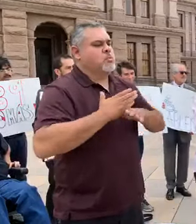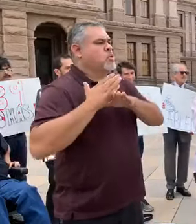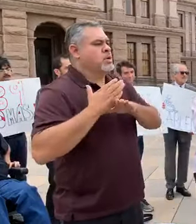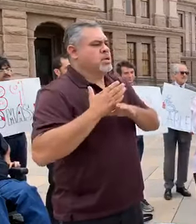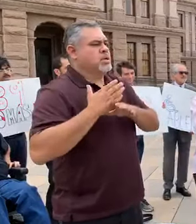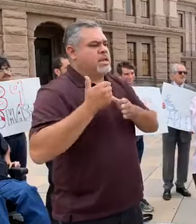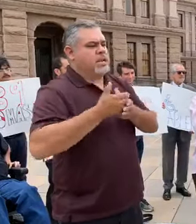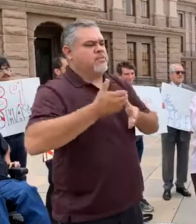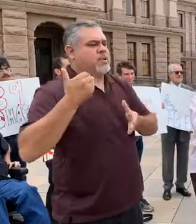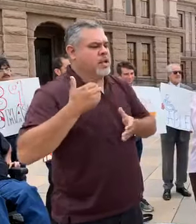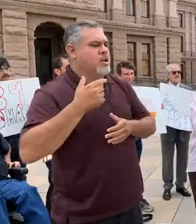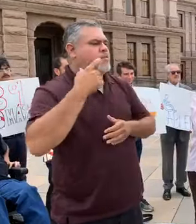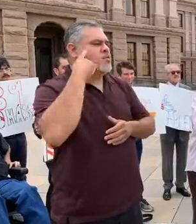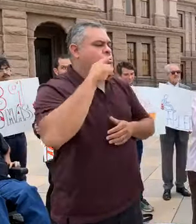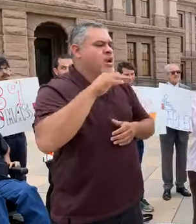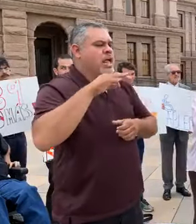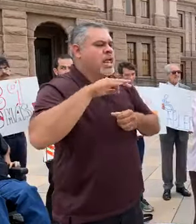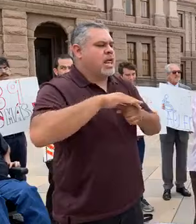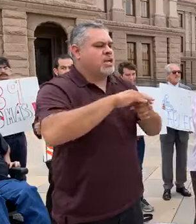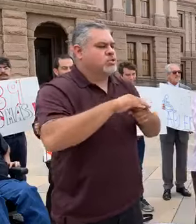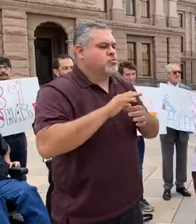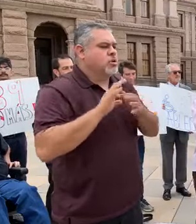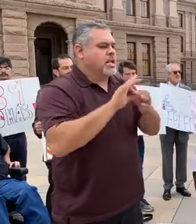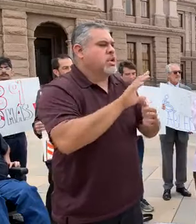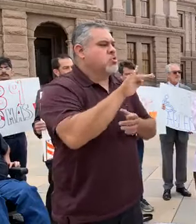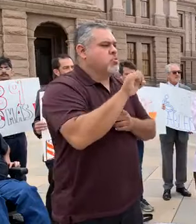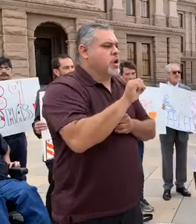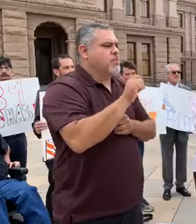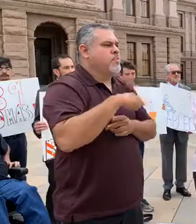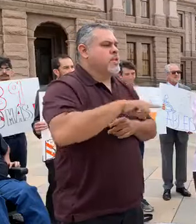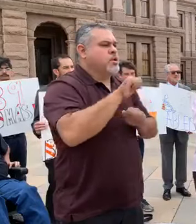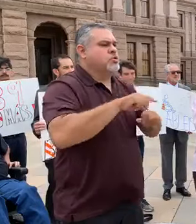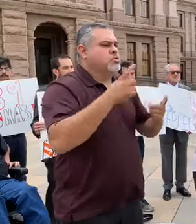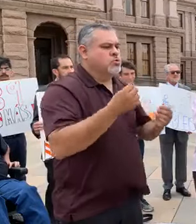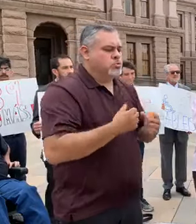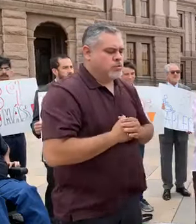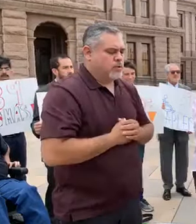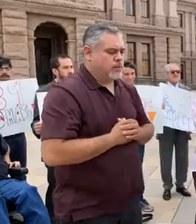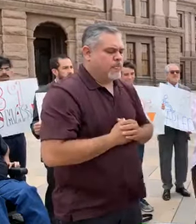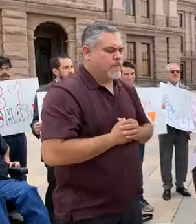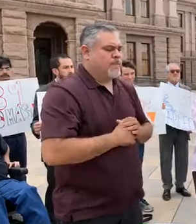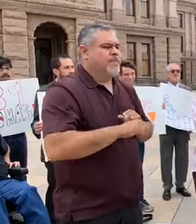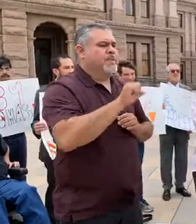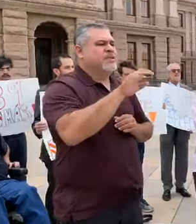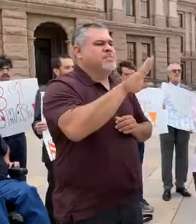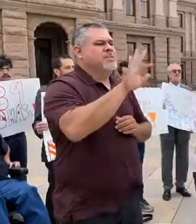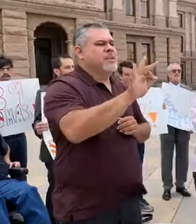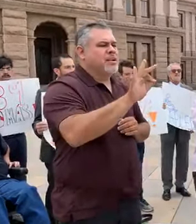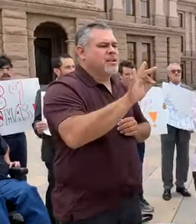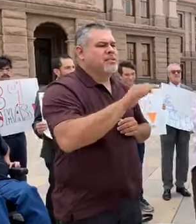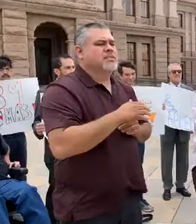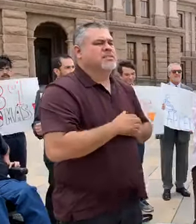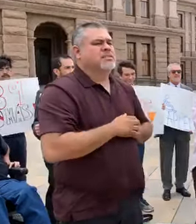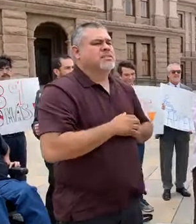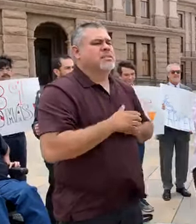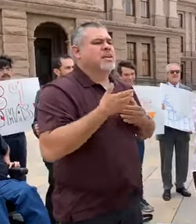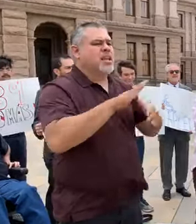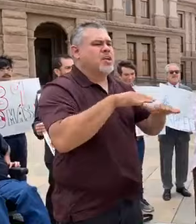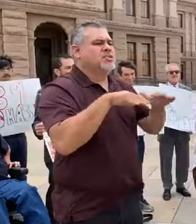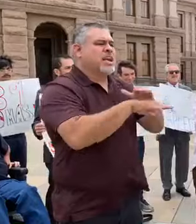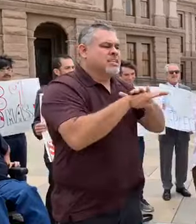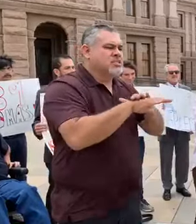for election related crimes that they may commit. SB 9 allows access